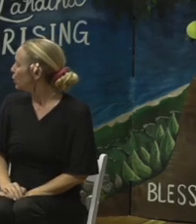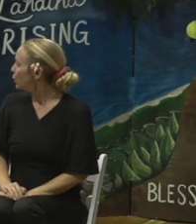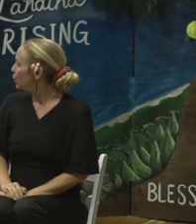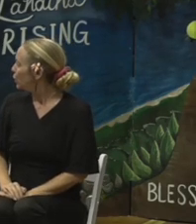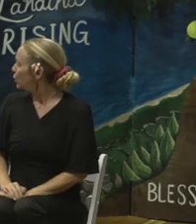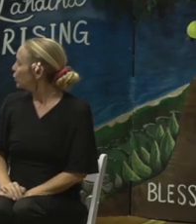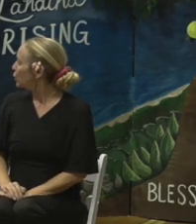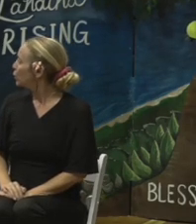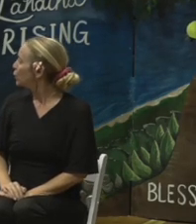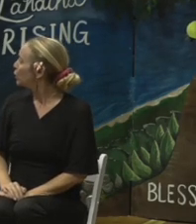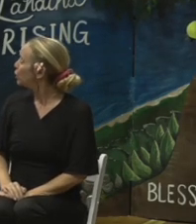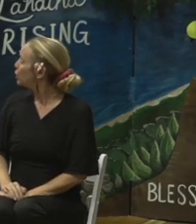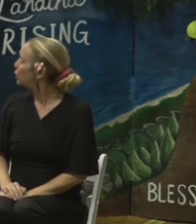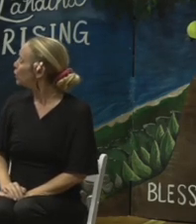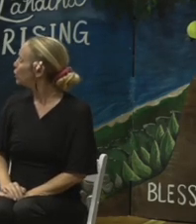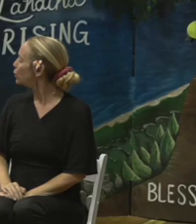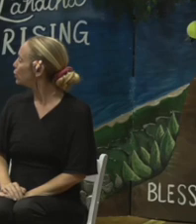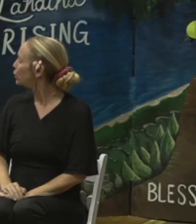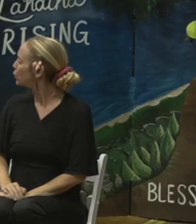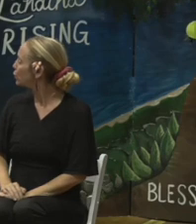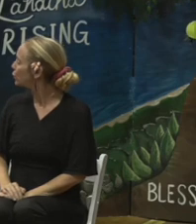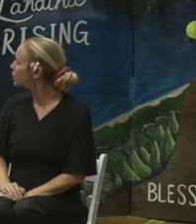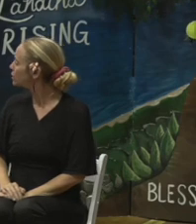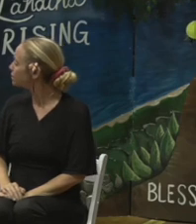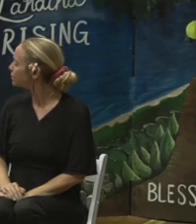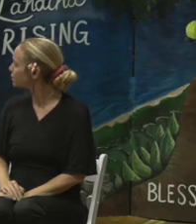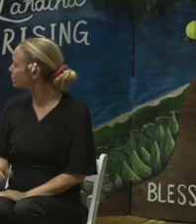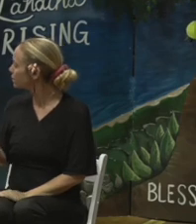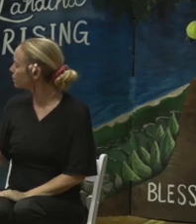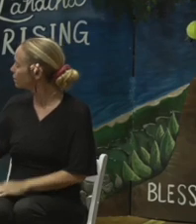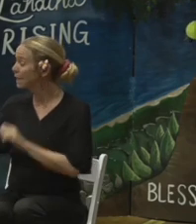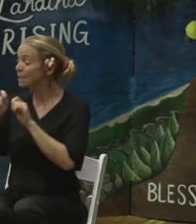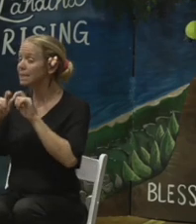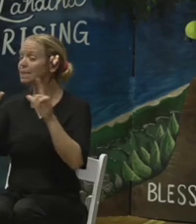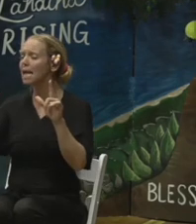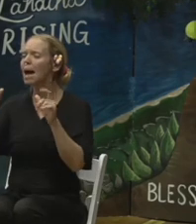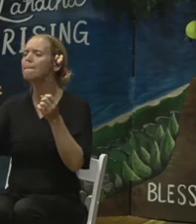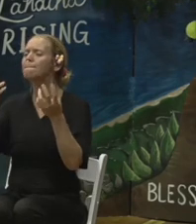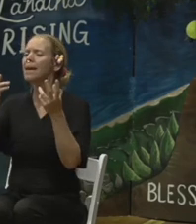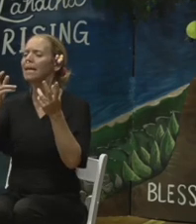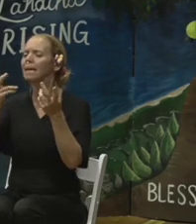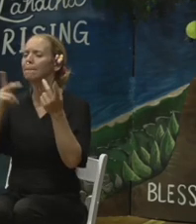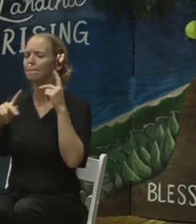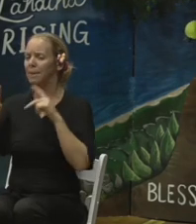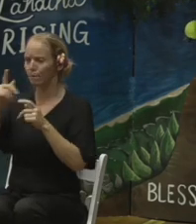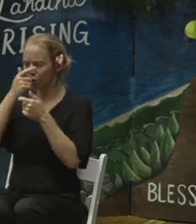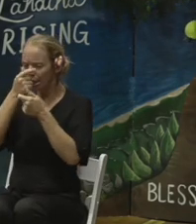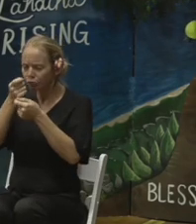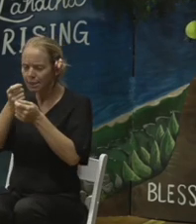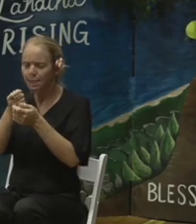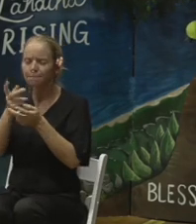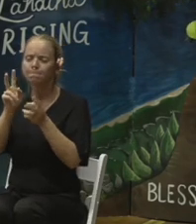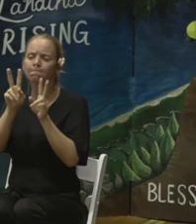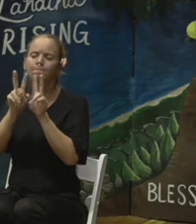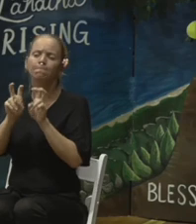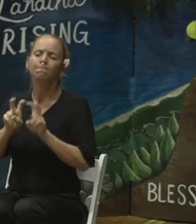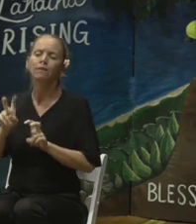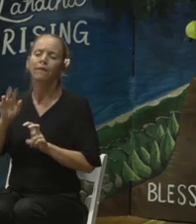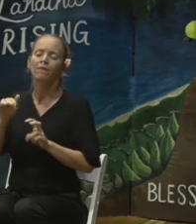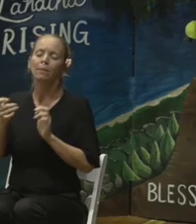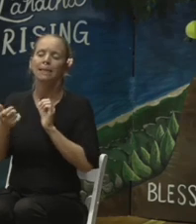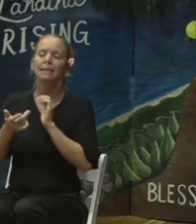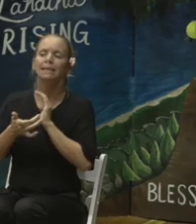Okay, so this slide had a lot of interest from the people and it's very technical. So this is a general